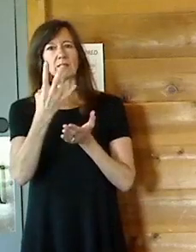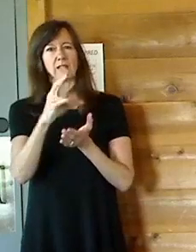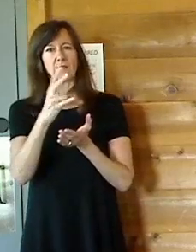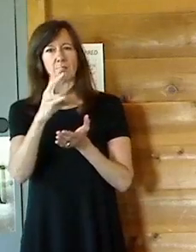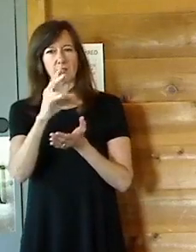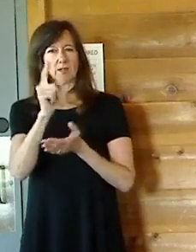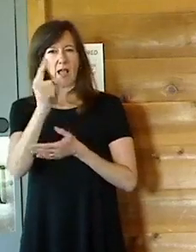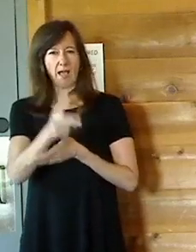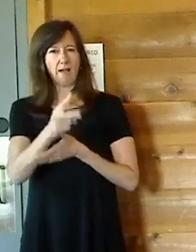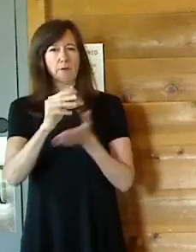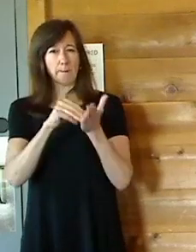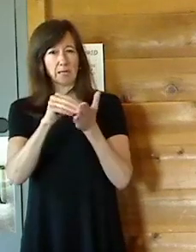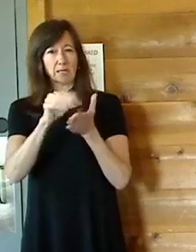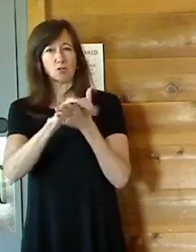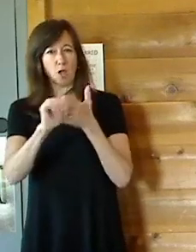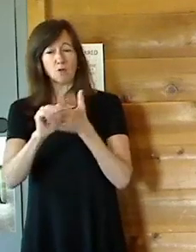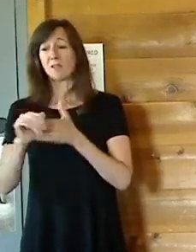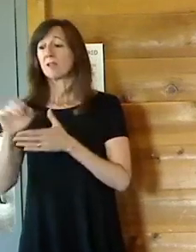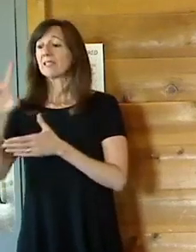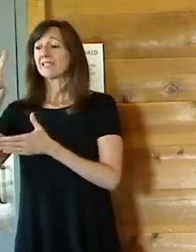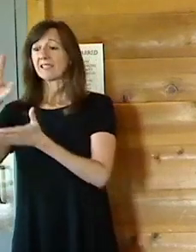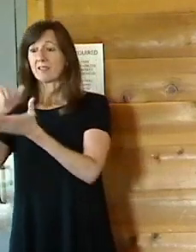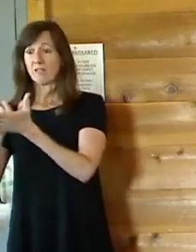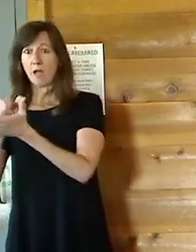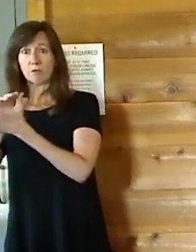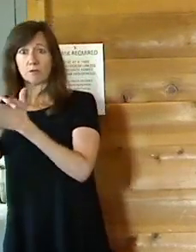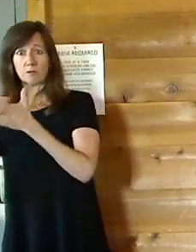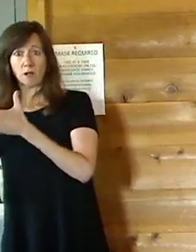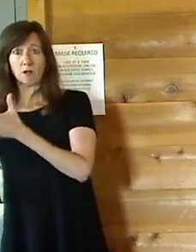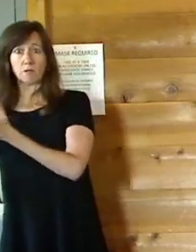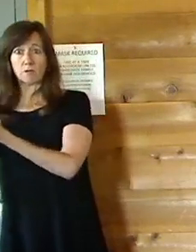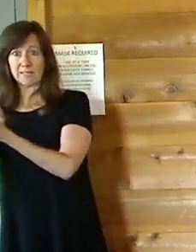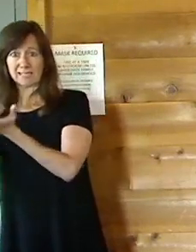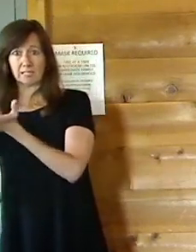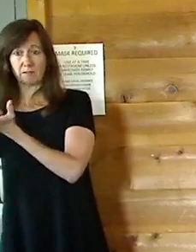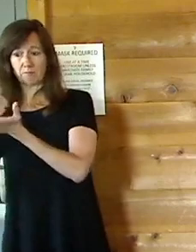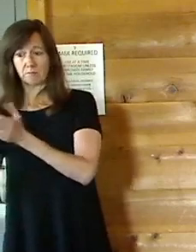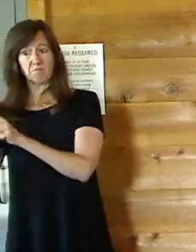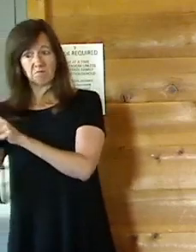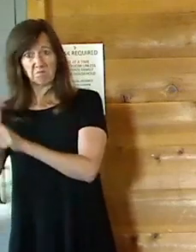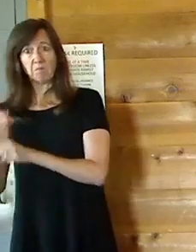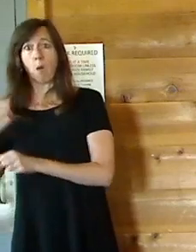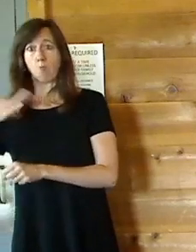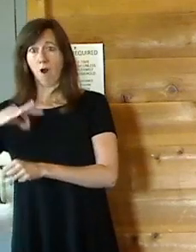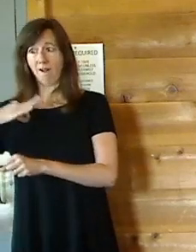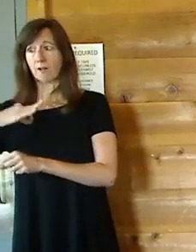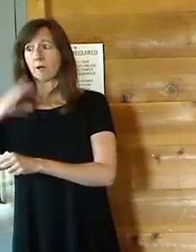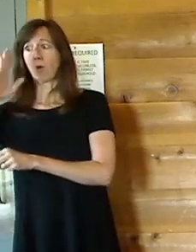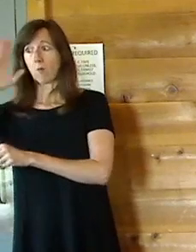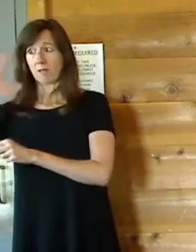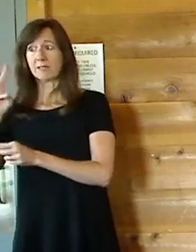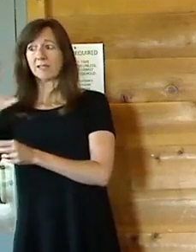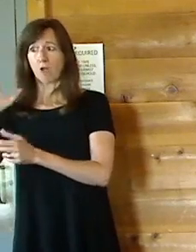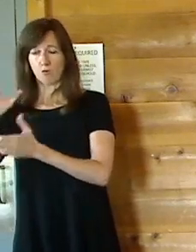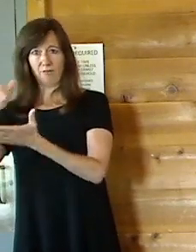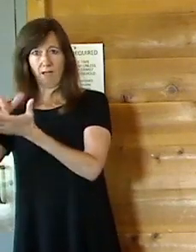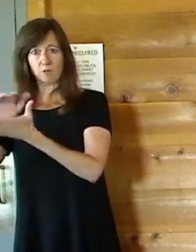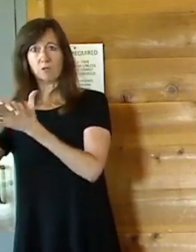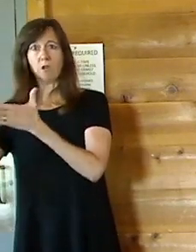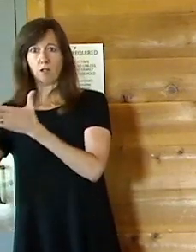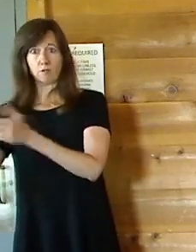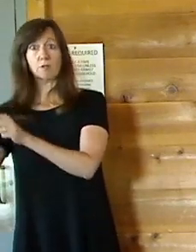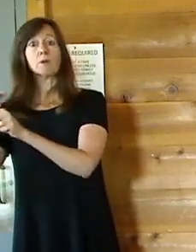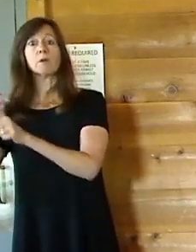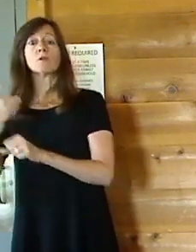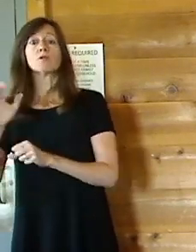we will draw a profit, $600,000 a year. Those $600,000 a year will go to support the programming, Caroline, that